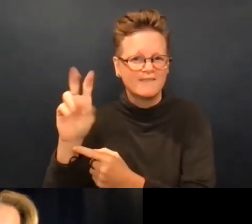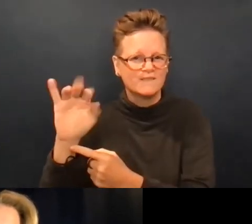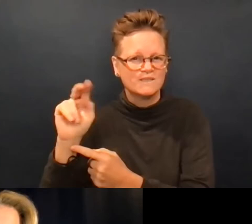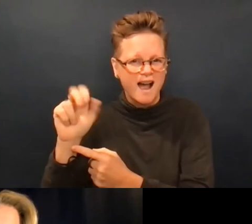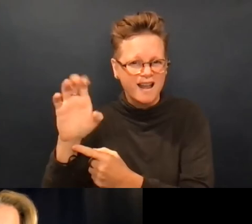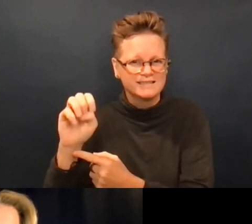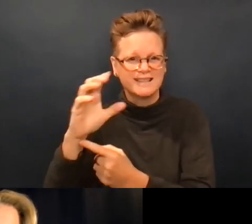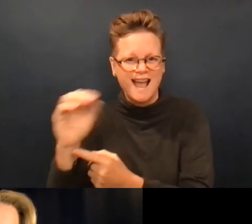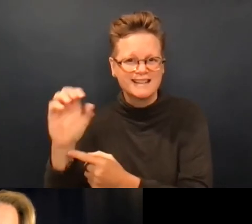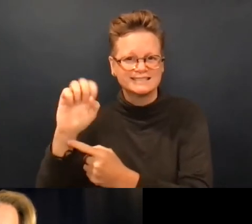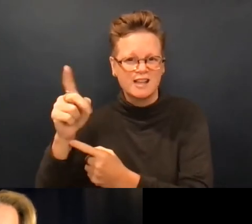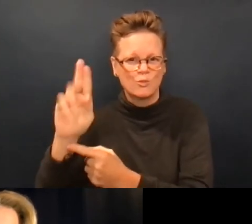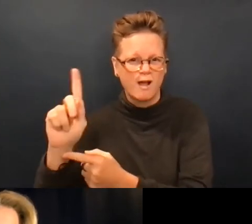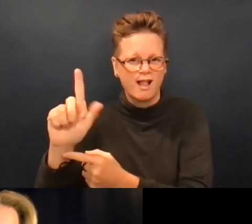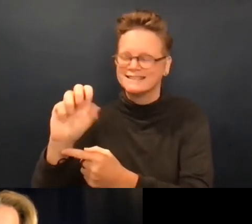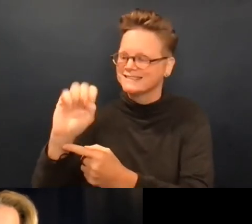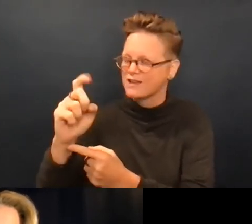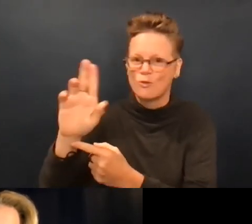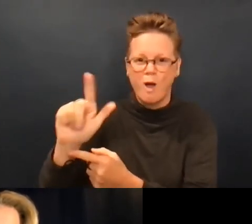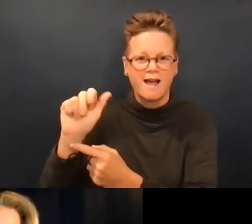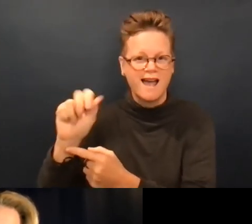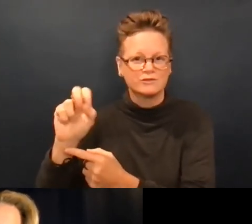domestic violence and sexual violence prevention